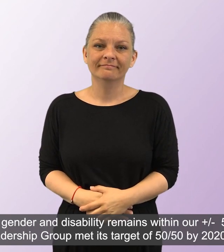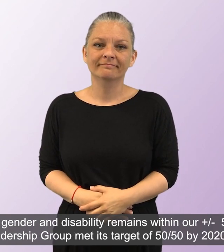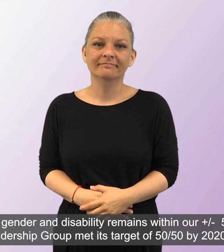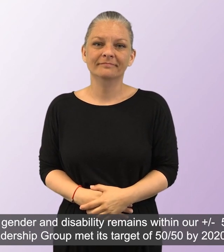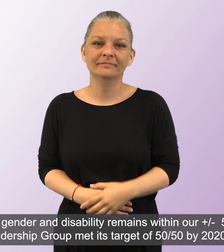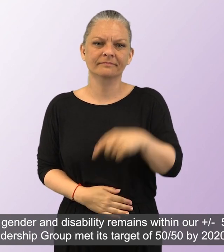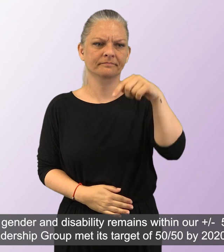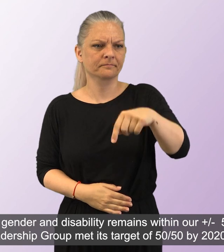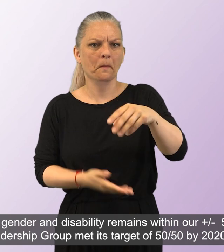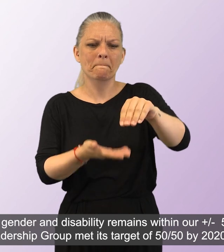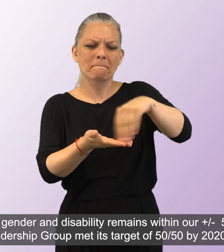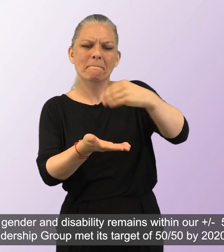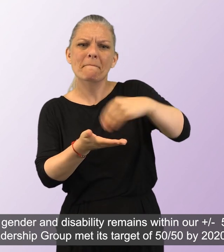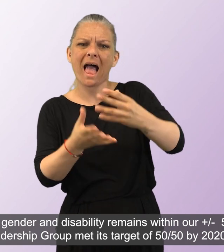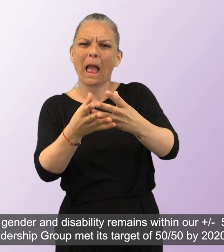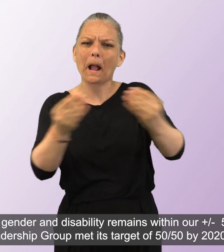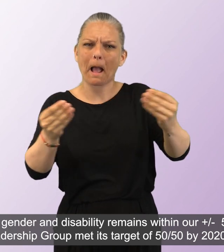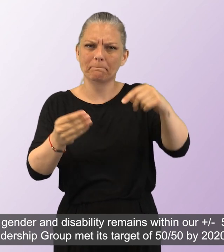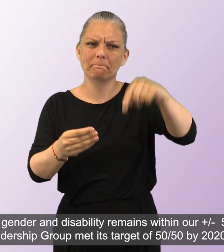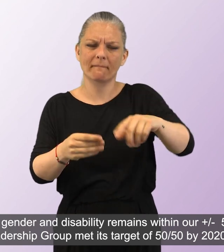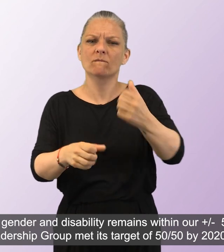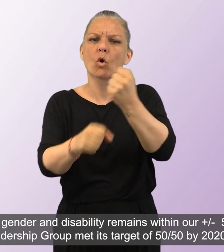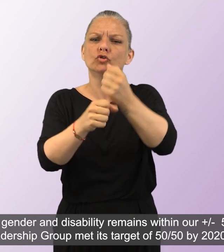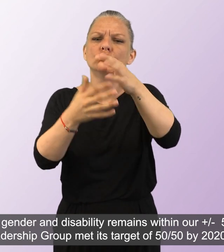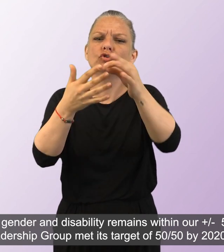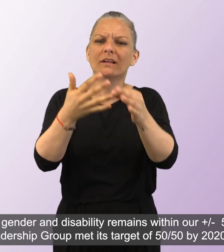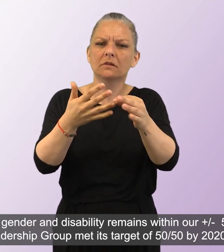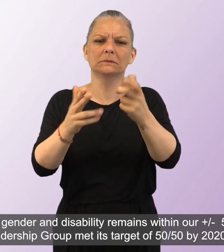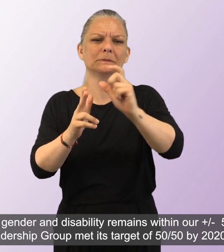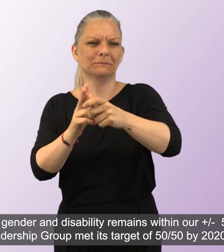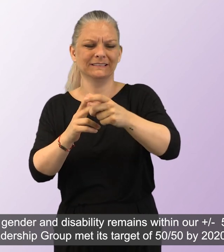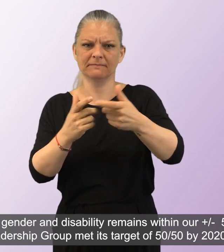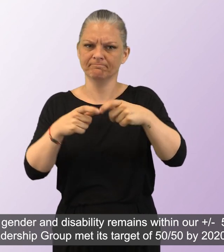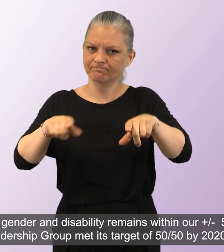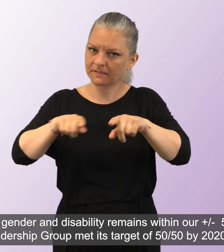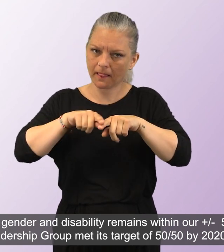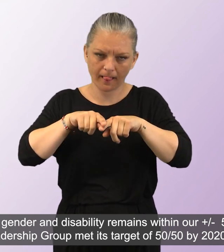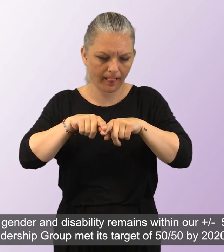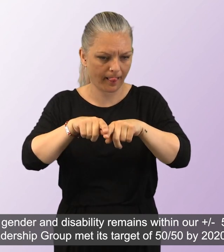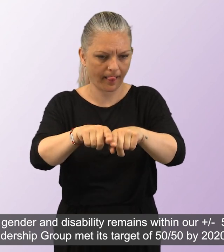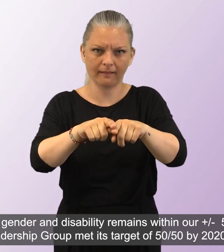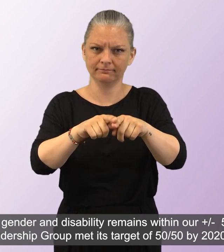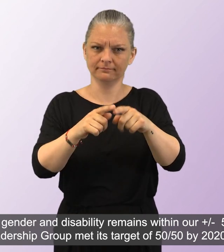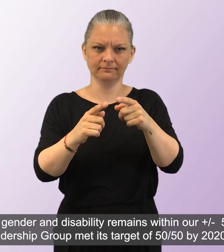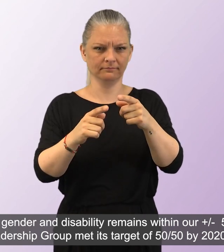The pay gap for gender and disability remains within our plus or minus 5% target.